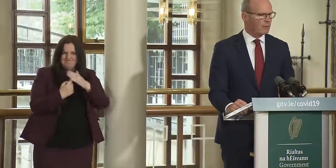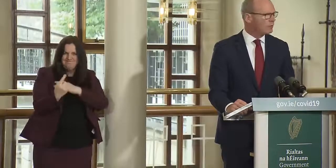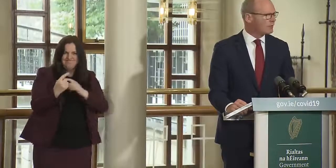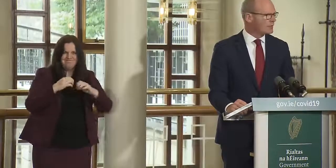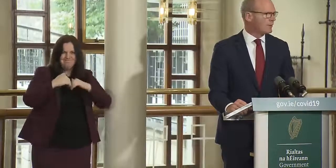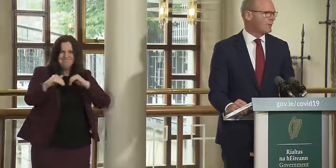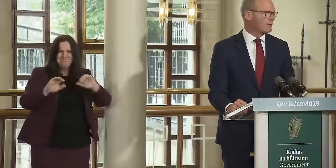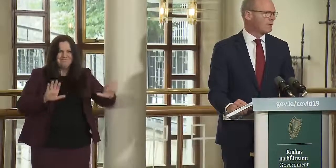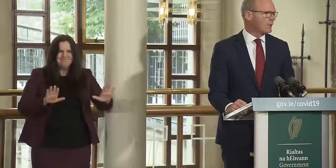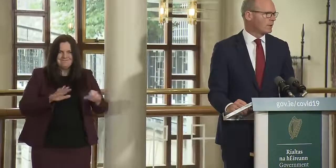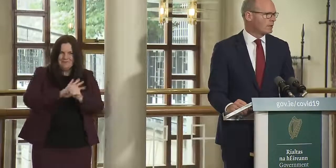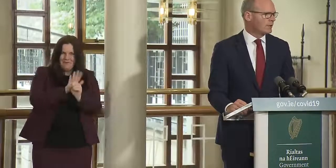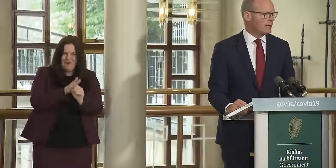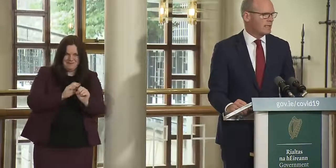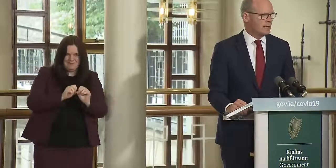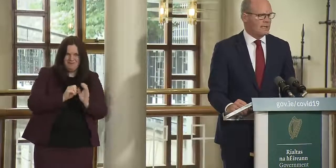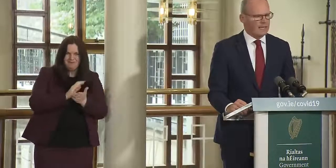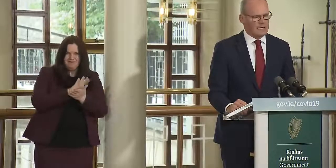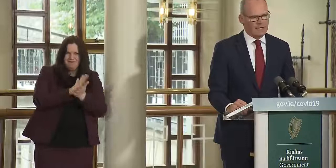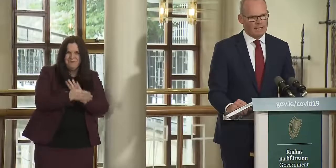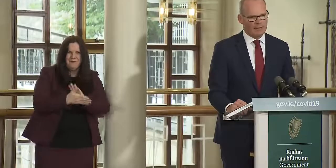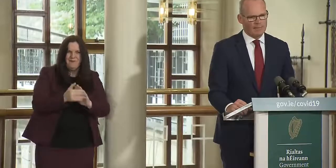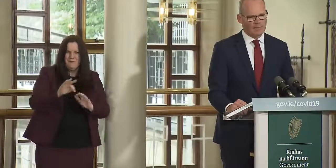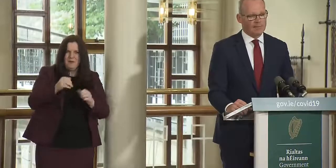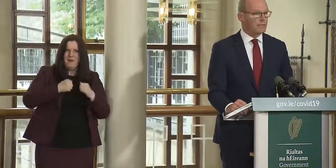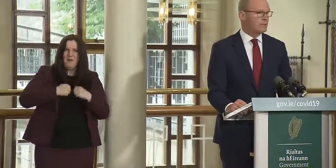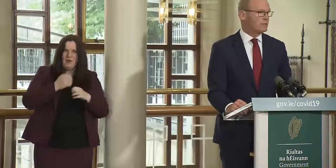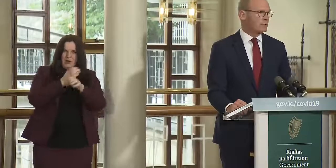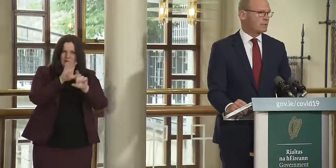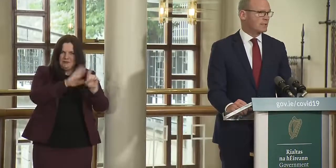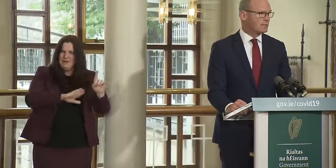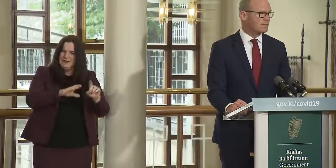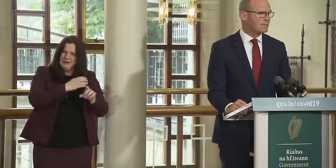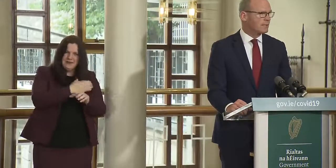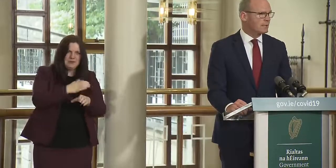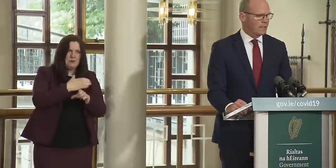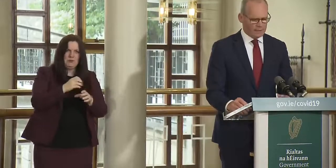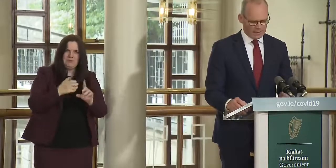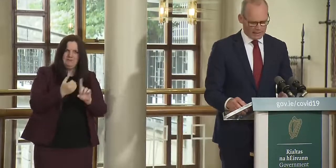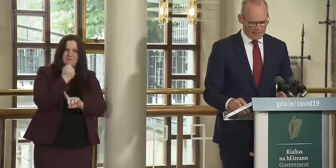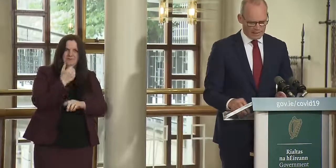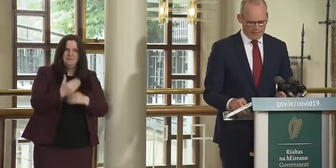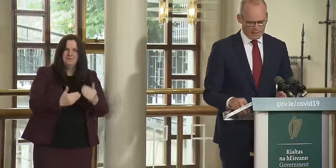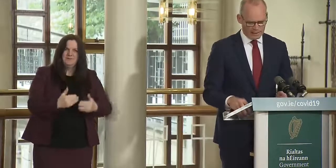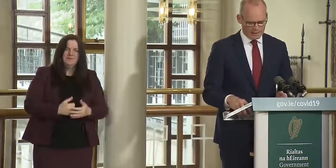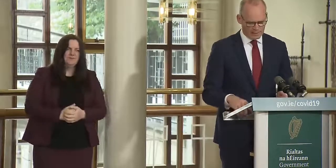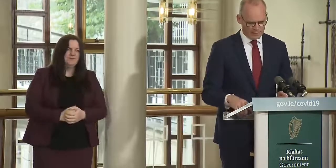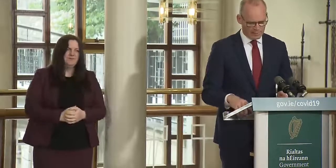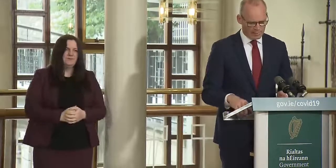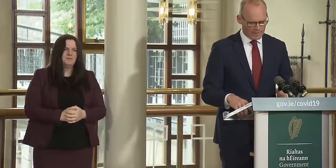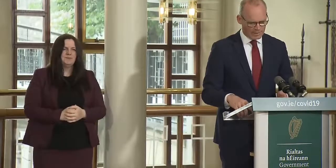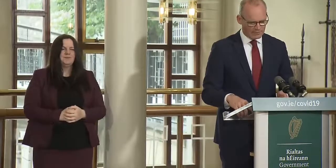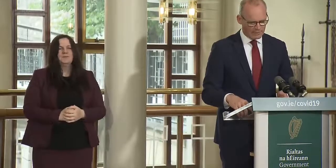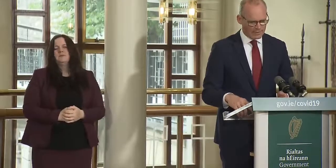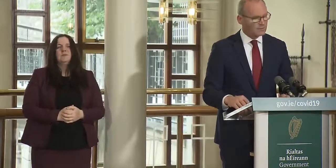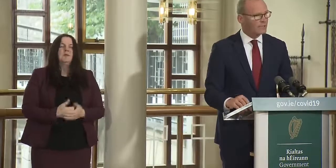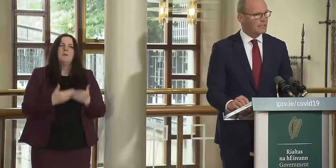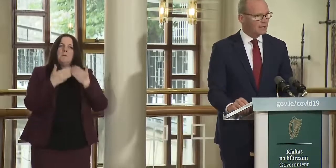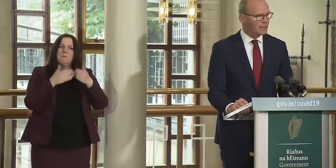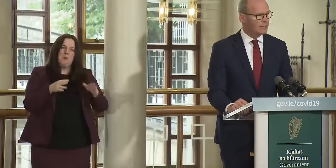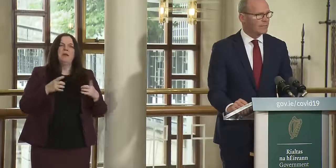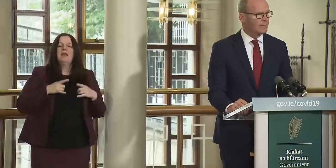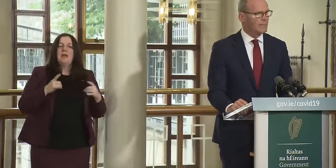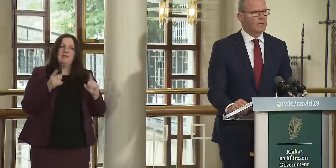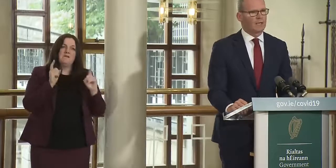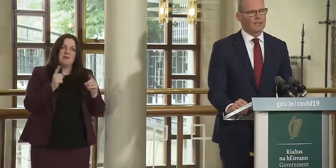and remove this virus from our country um continues to succeed um and the public health advice is